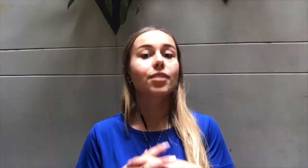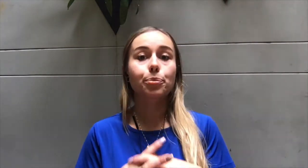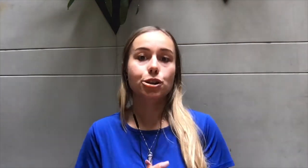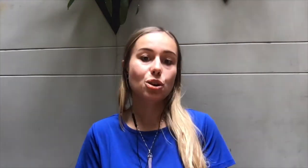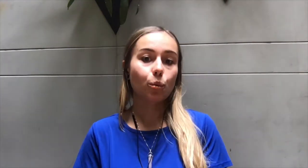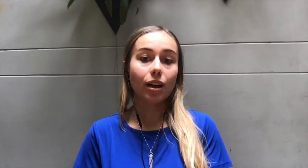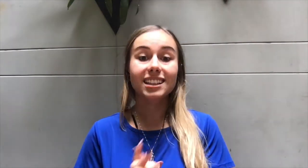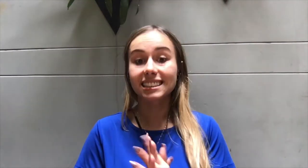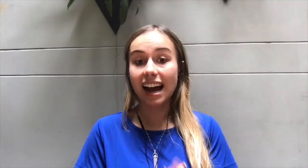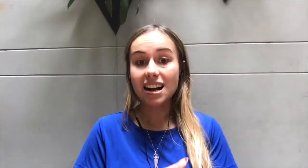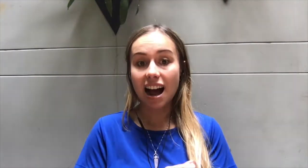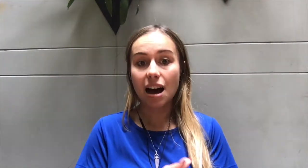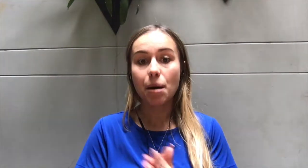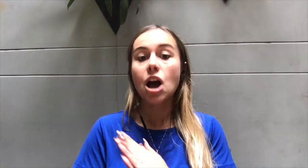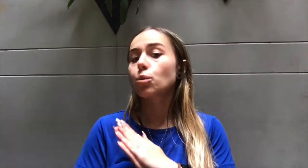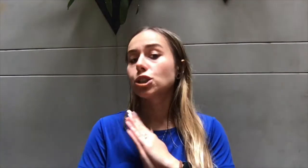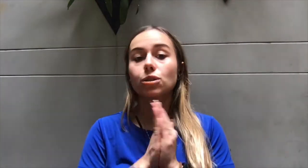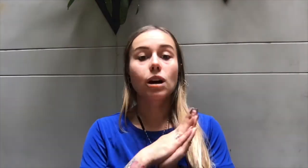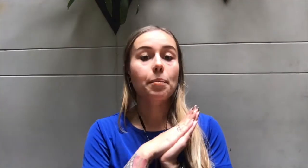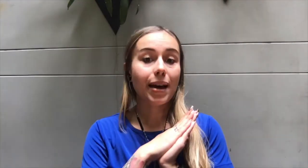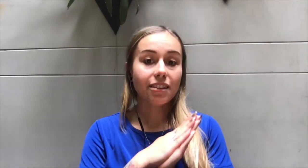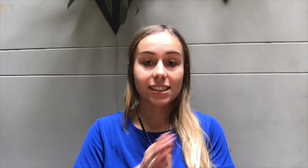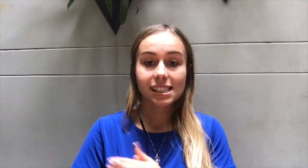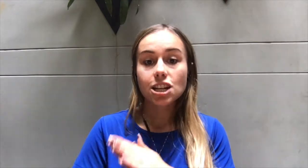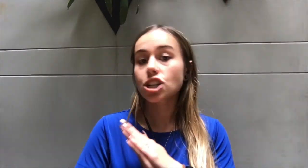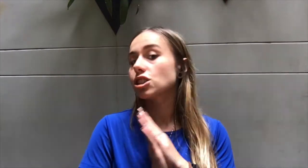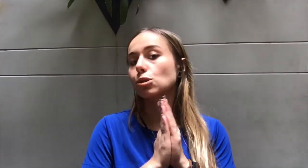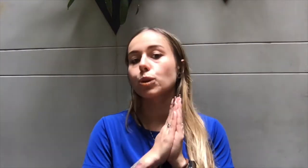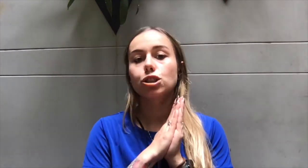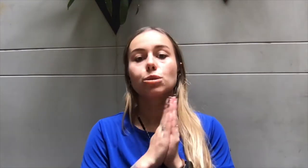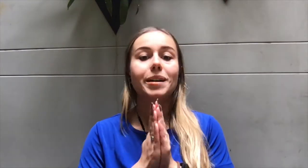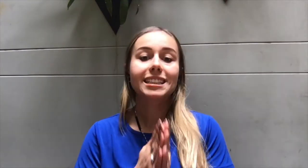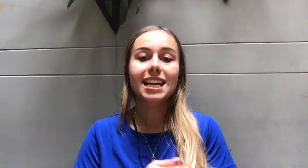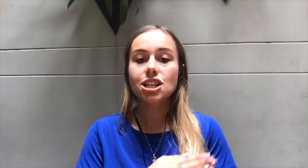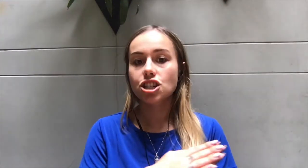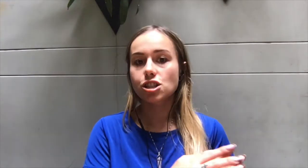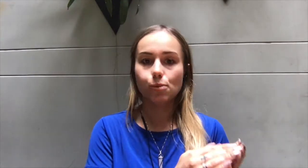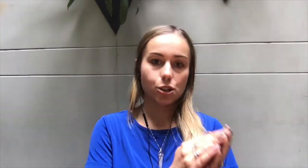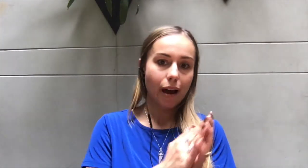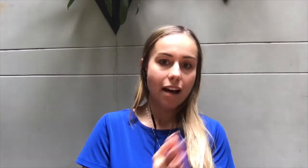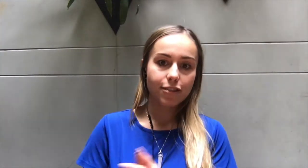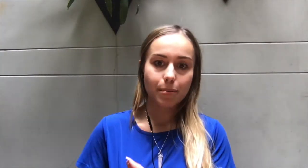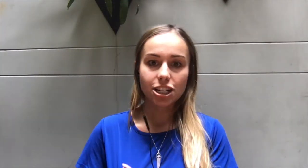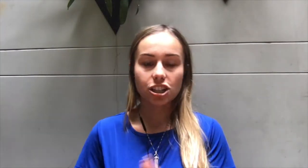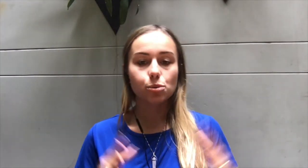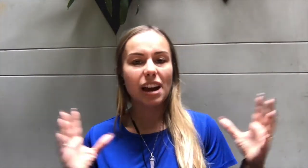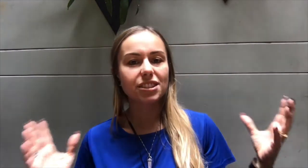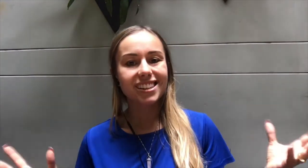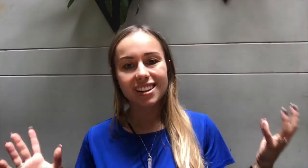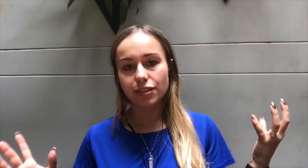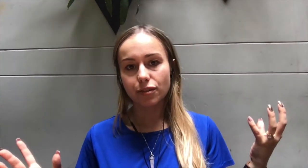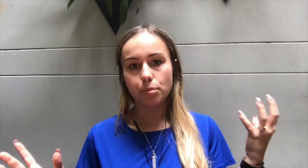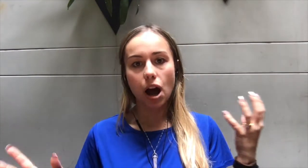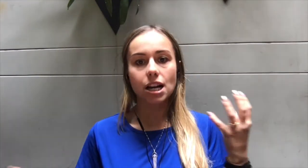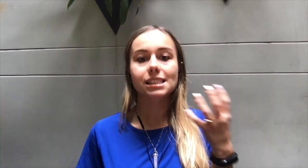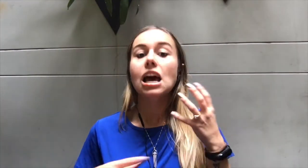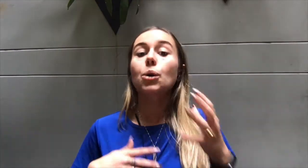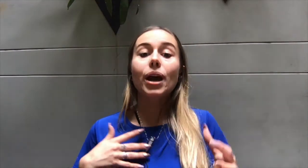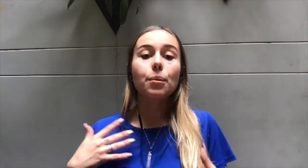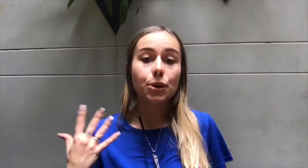vibrationalwealth.com. We do manifestations, we do meditations, we do affirmations. We have a ton of different products. We help you